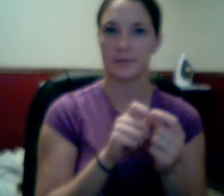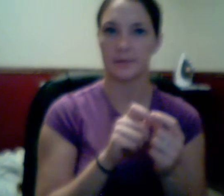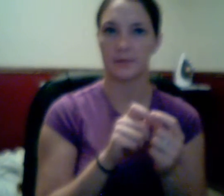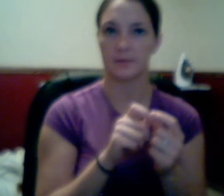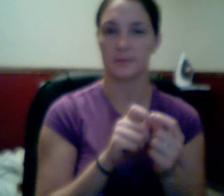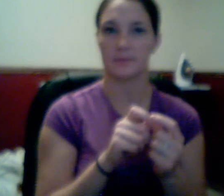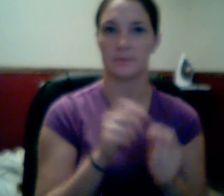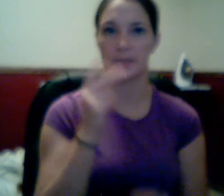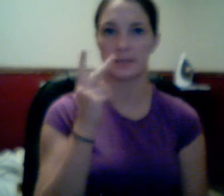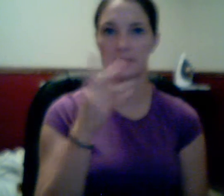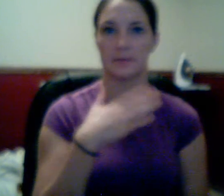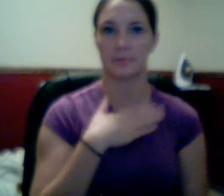Real numbers.